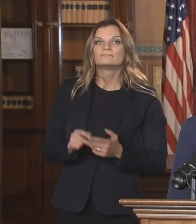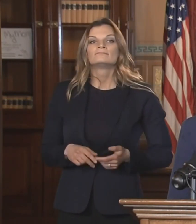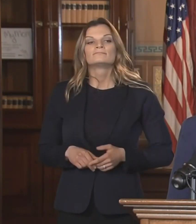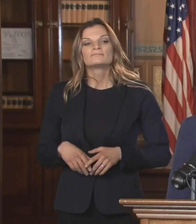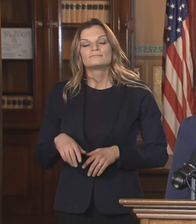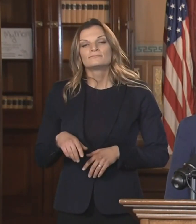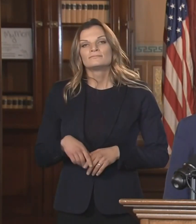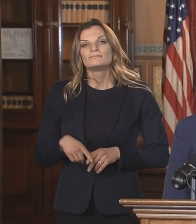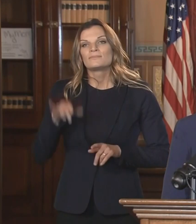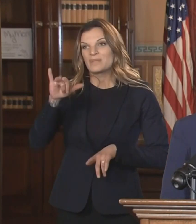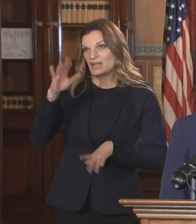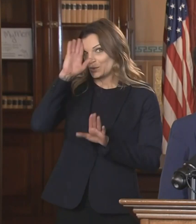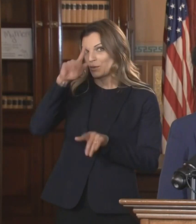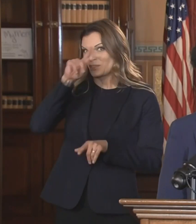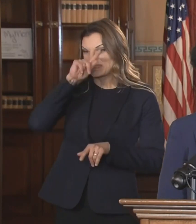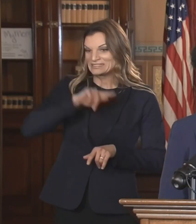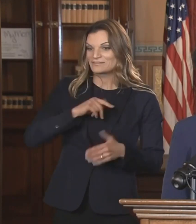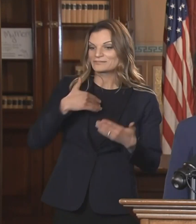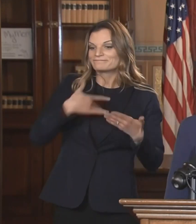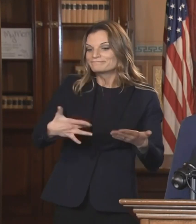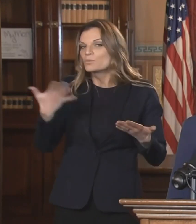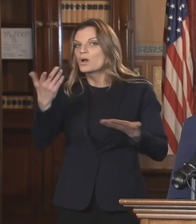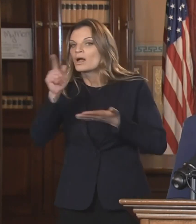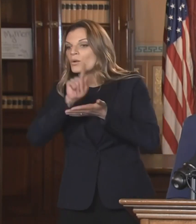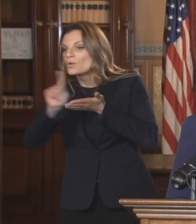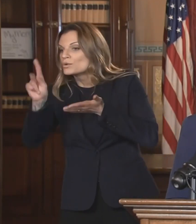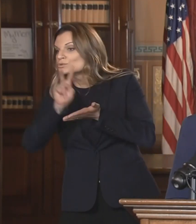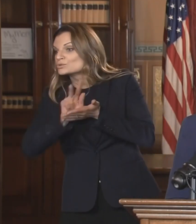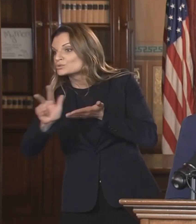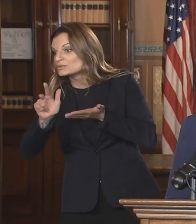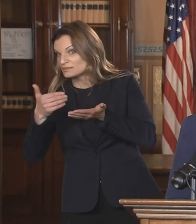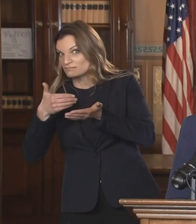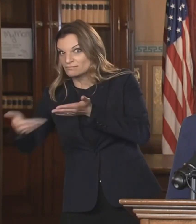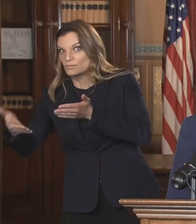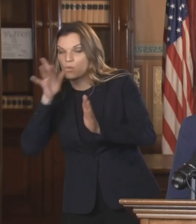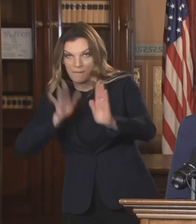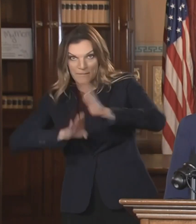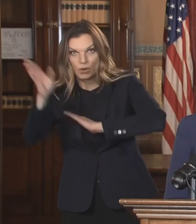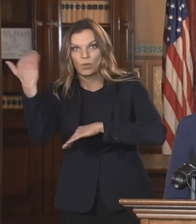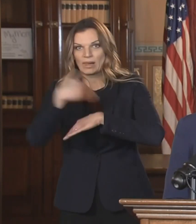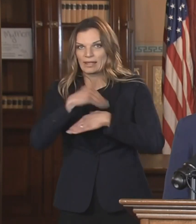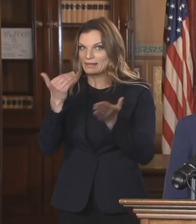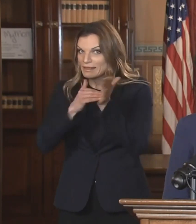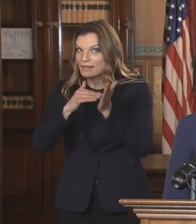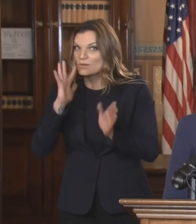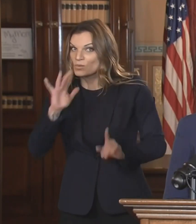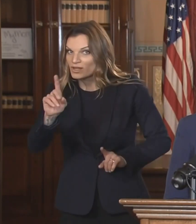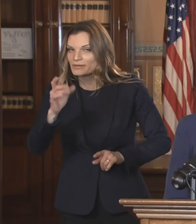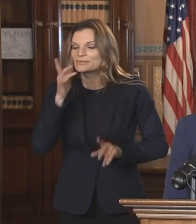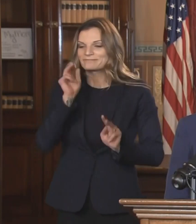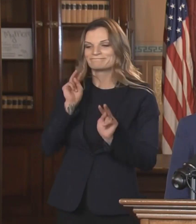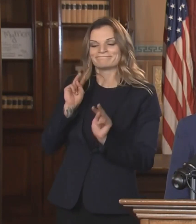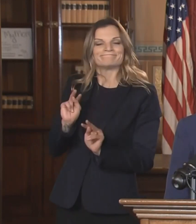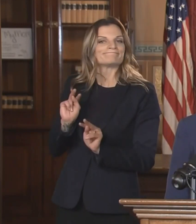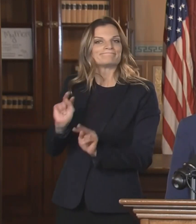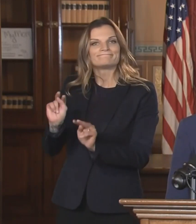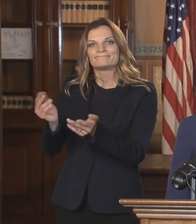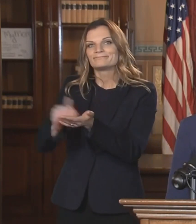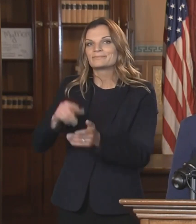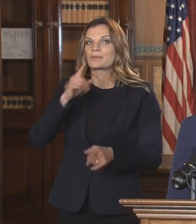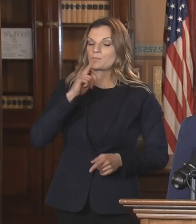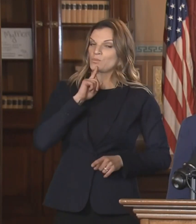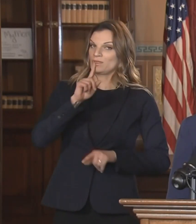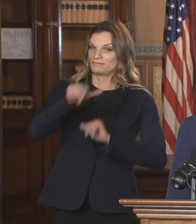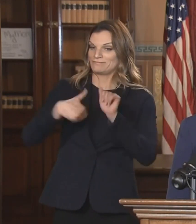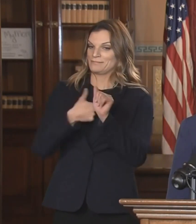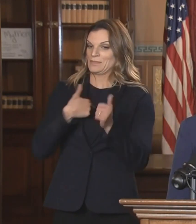increases from the Thanksgiving holiday. That is one thing that I am very concerned about is that people may have gathered or traveled over